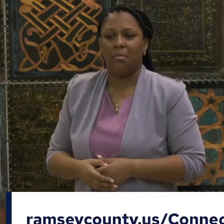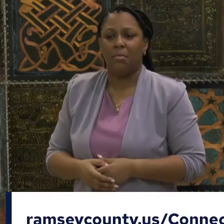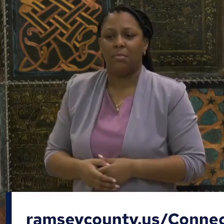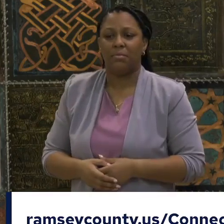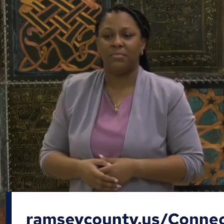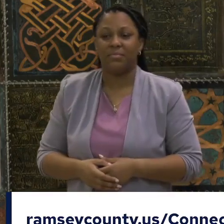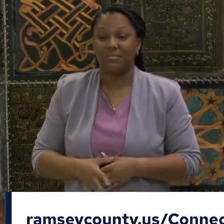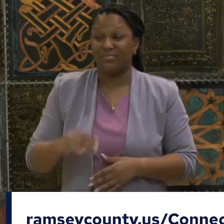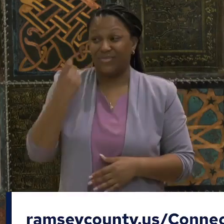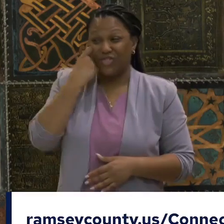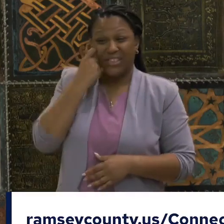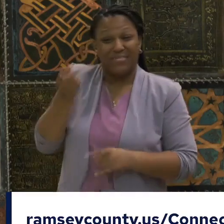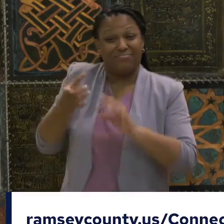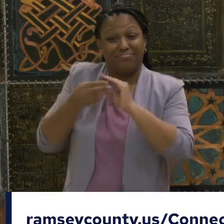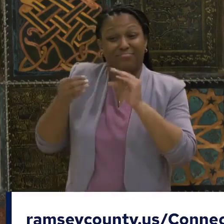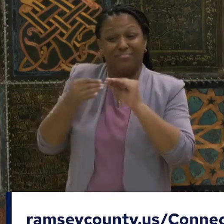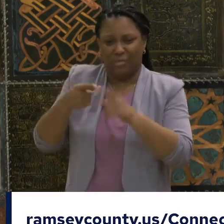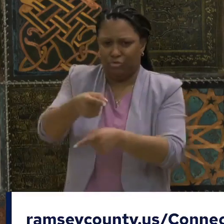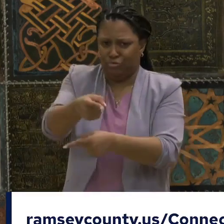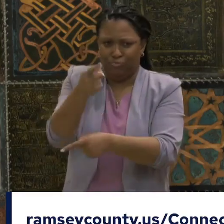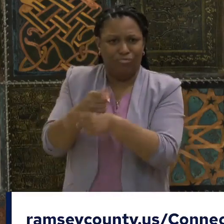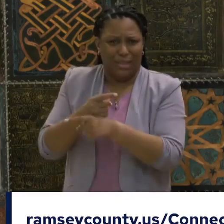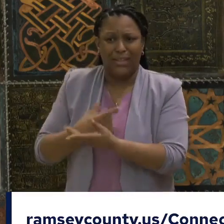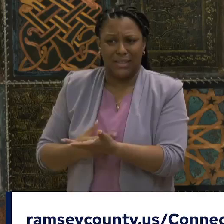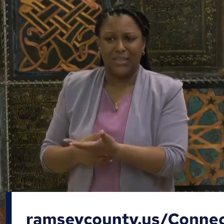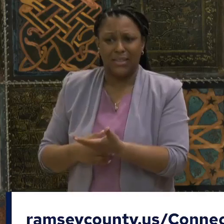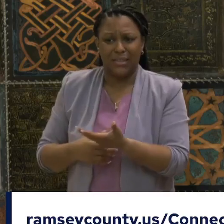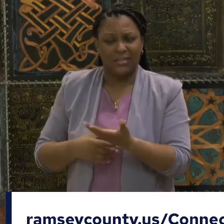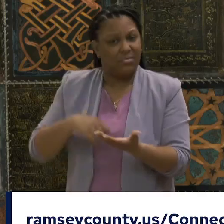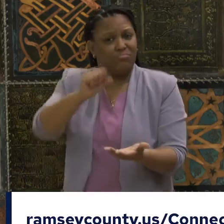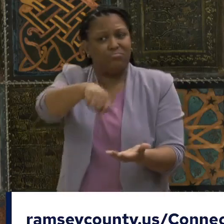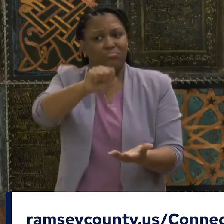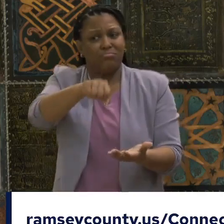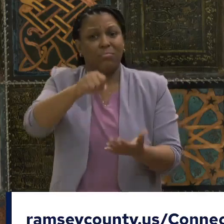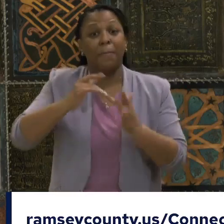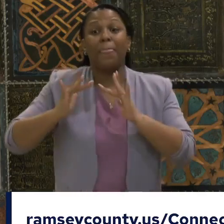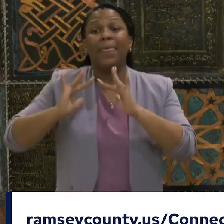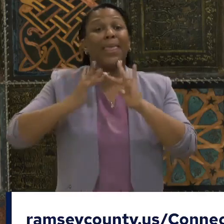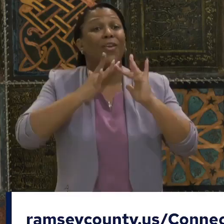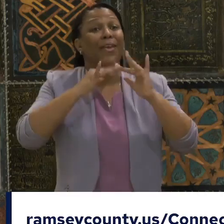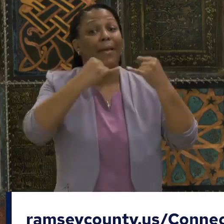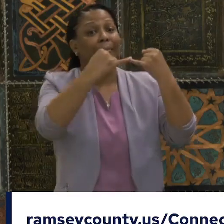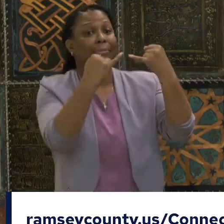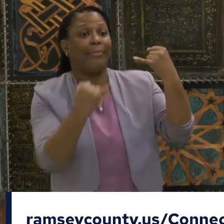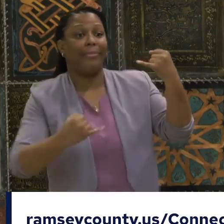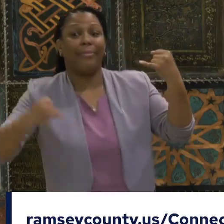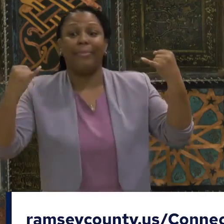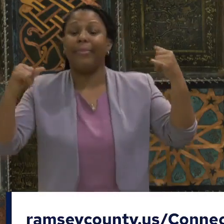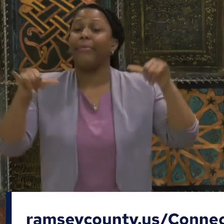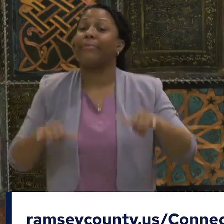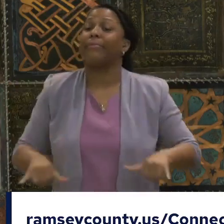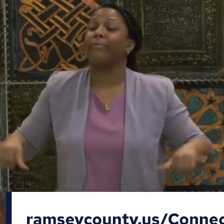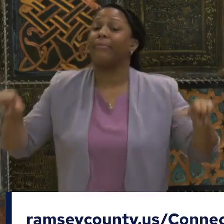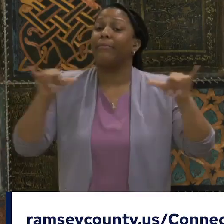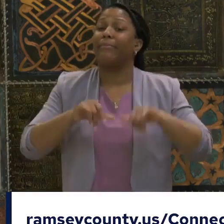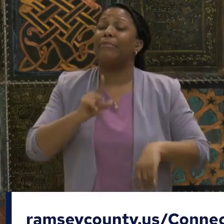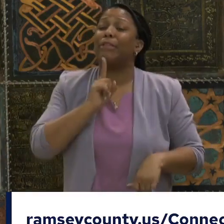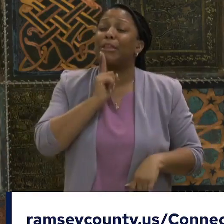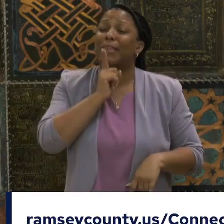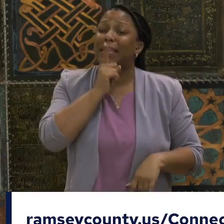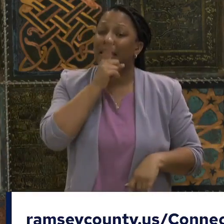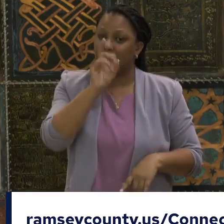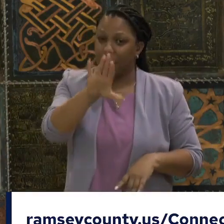that are going to be available to Neighborhood House and to the other partners through the Affordable Connectivity Program